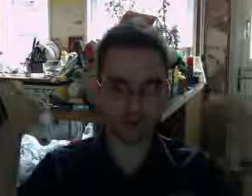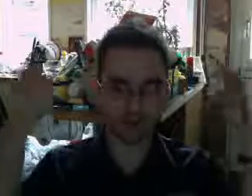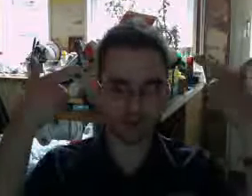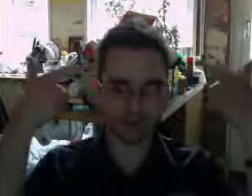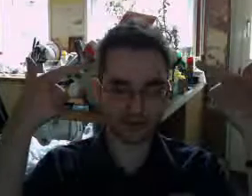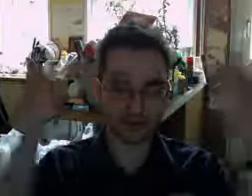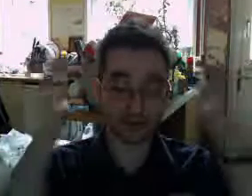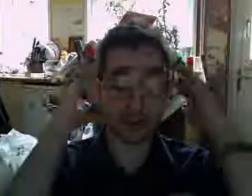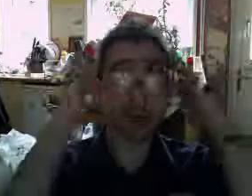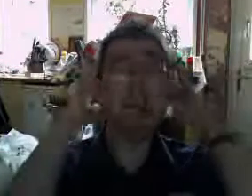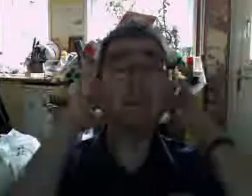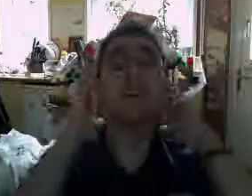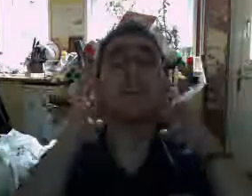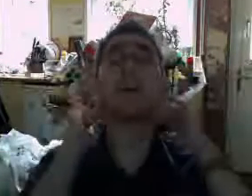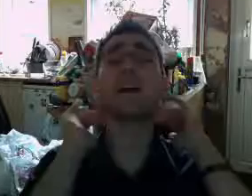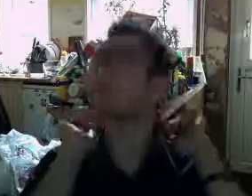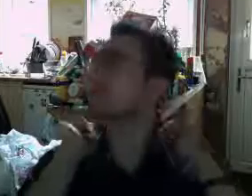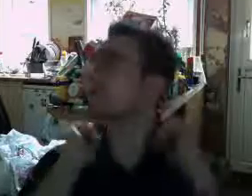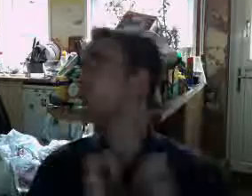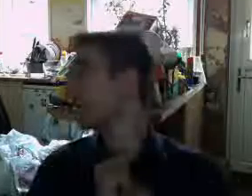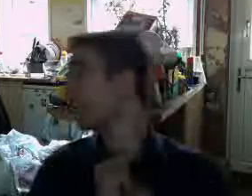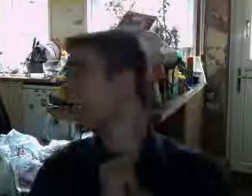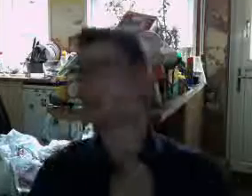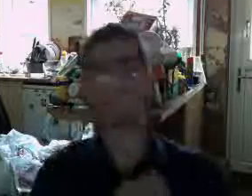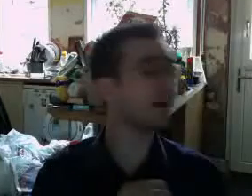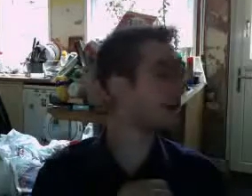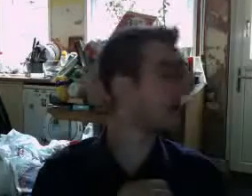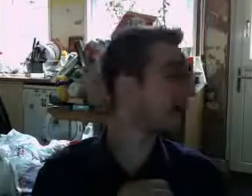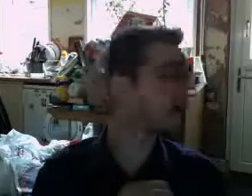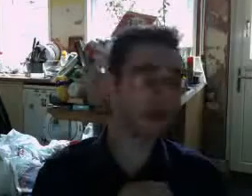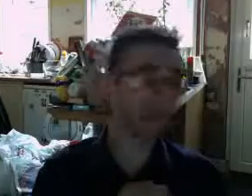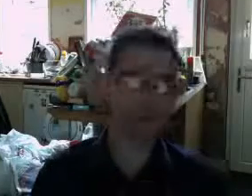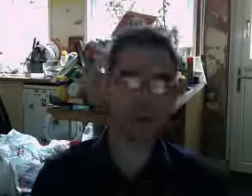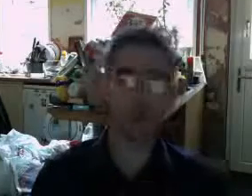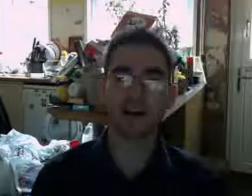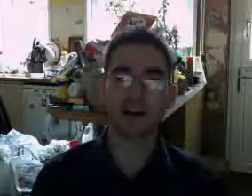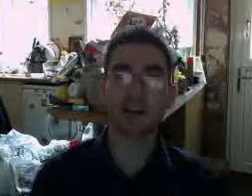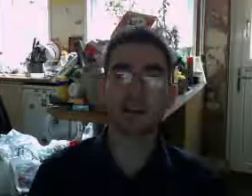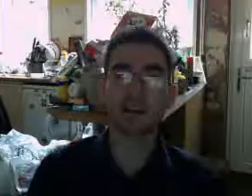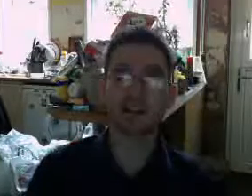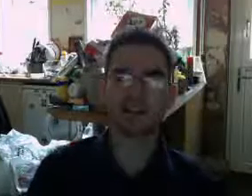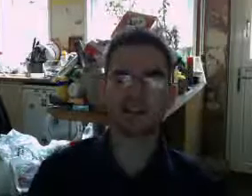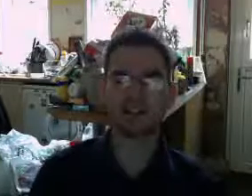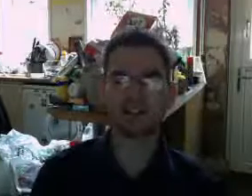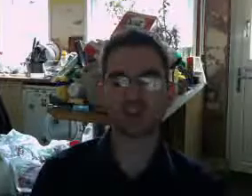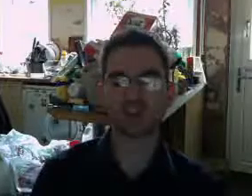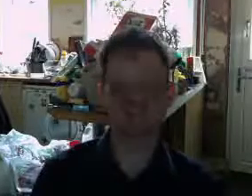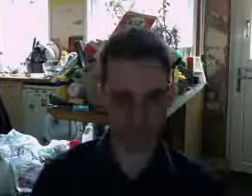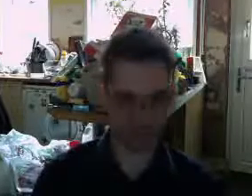in regards to my hair. Yes, I have treated myself through a haircut. I needed a bit of a trim, so